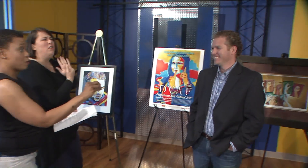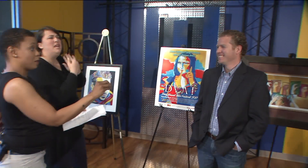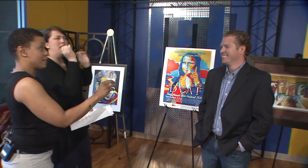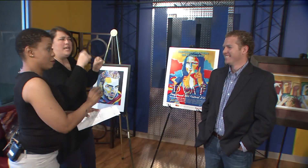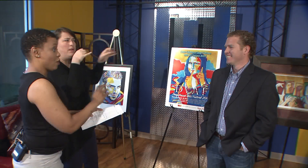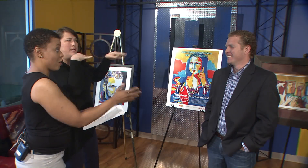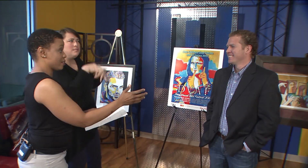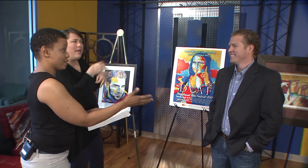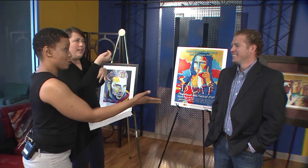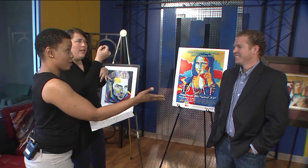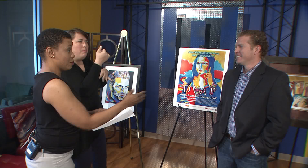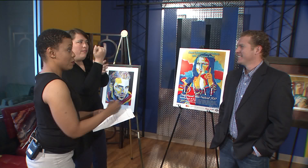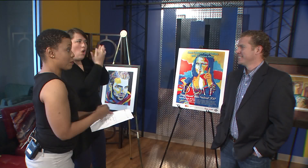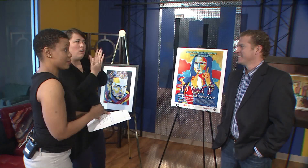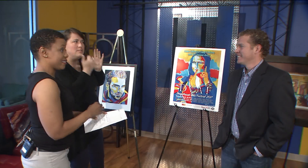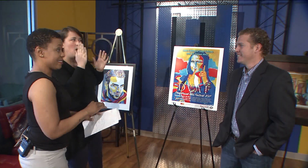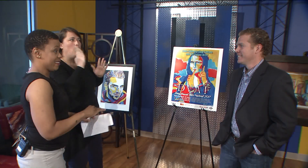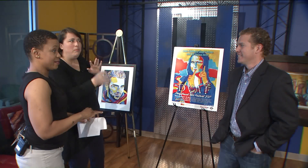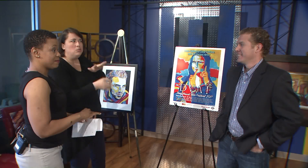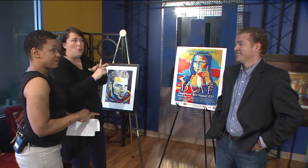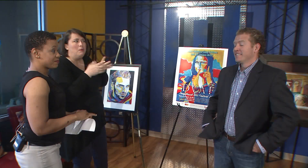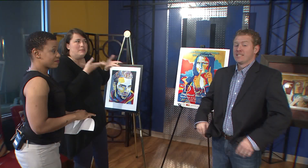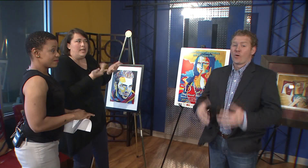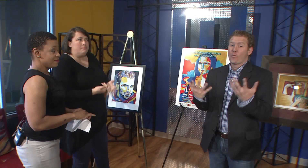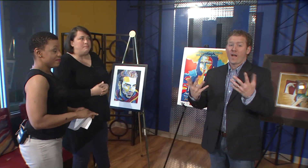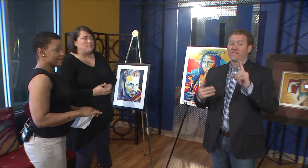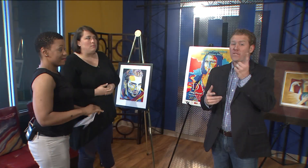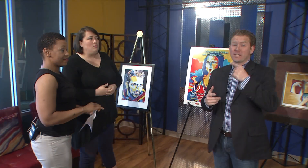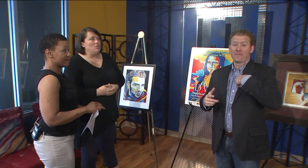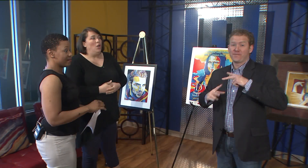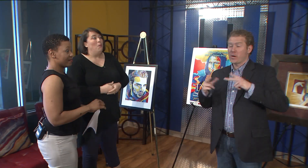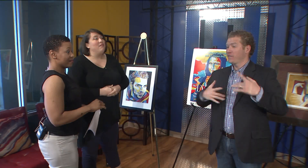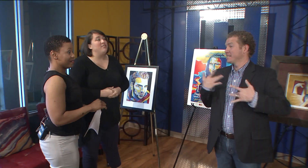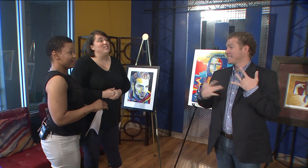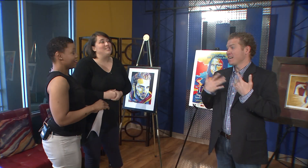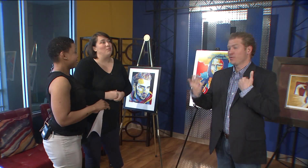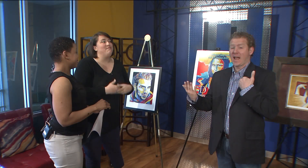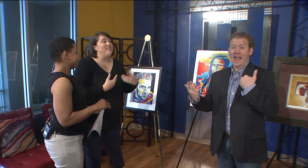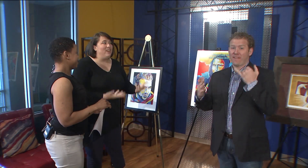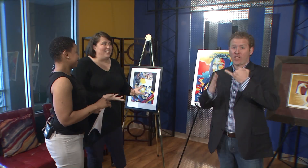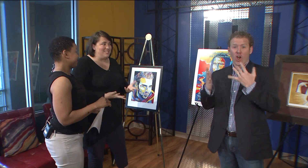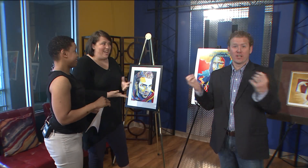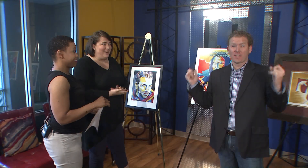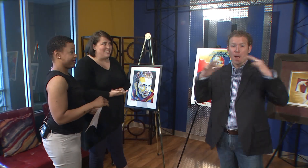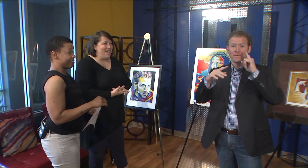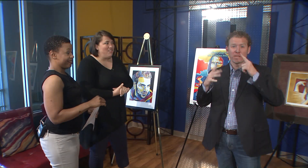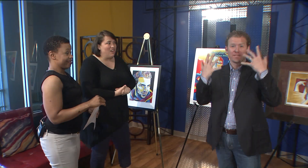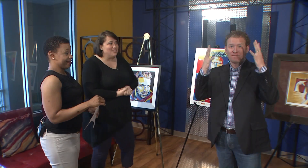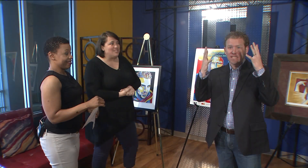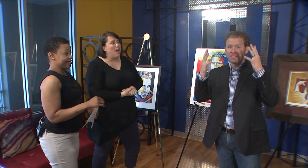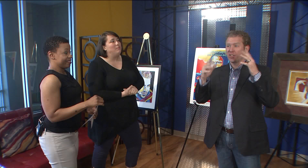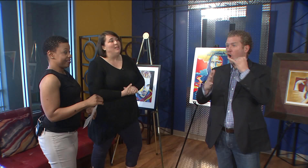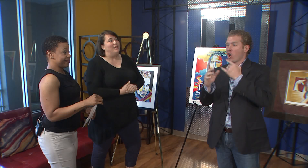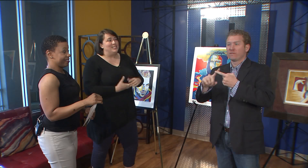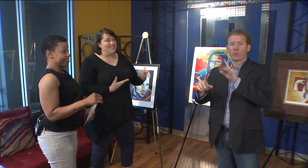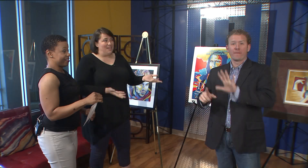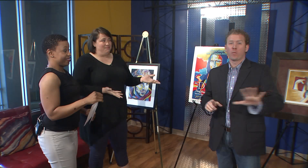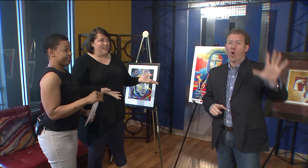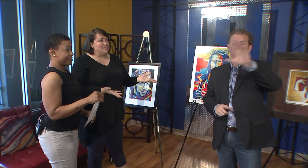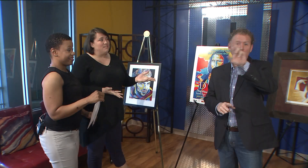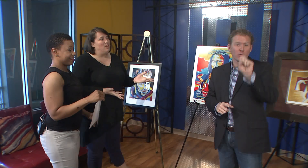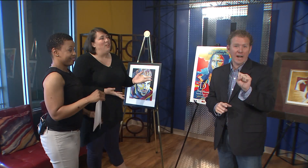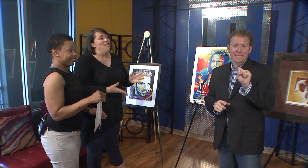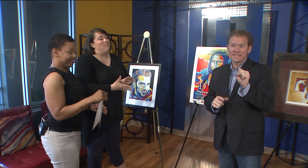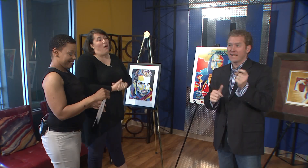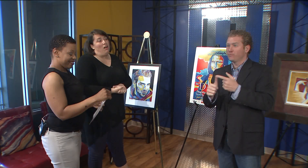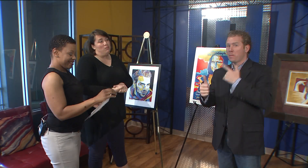Can you tell me a little bit about some of the artisans who are going to be representing there? Well, first, we're very excited to have the artists come to the